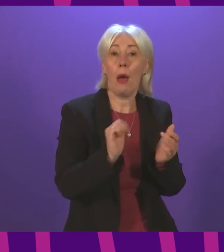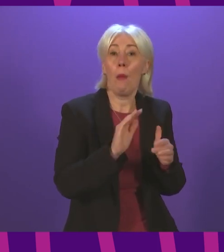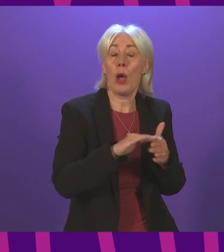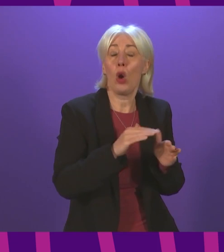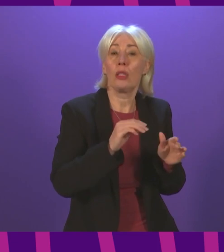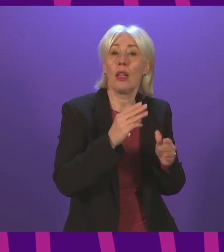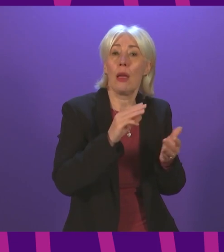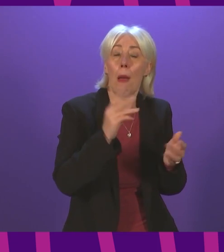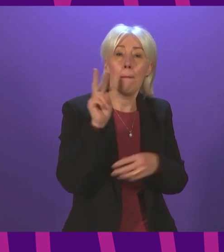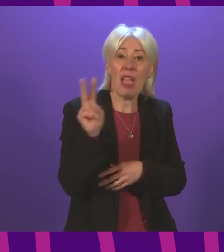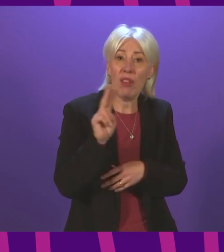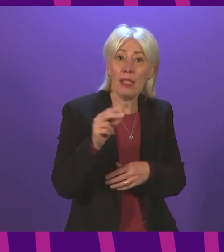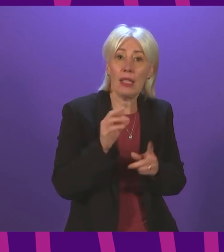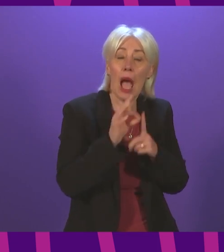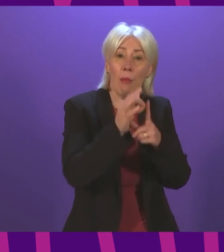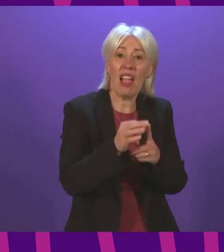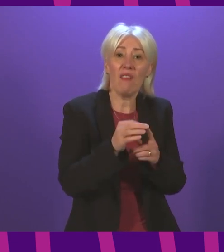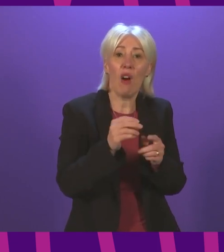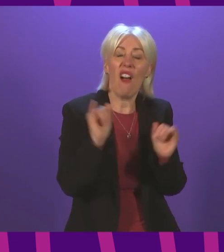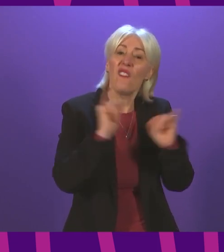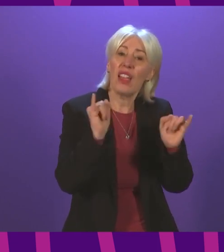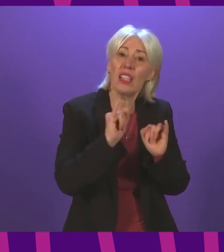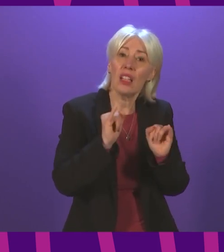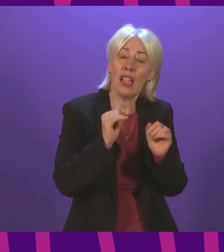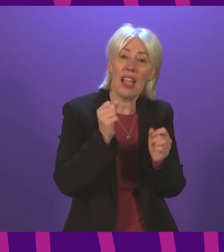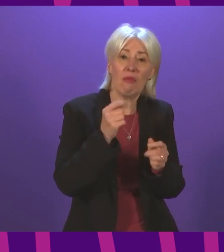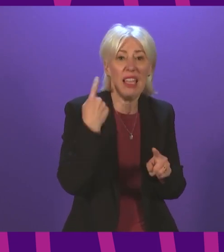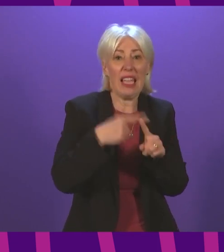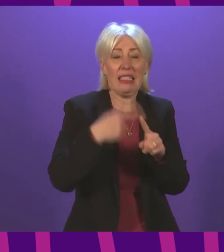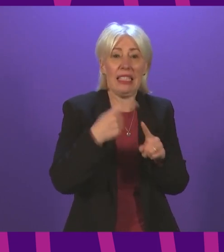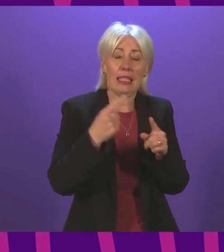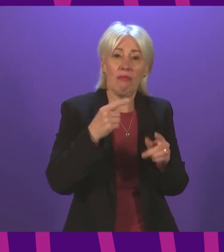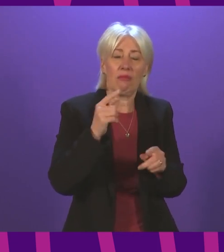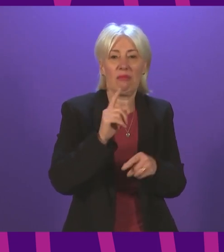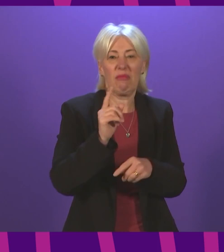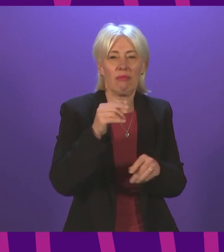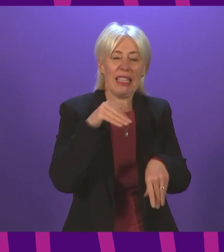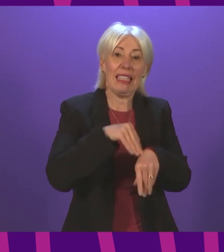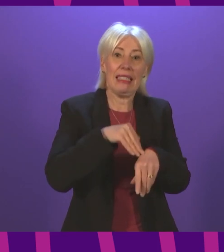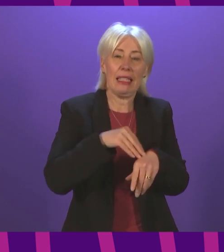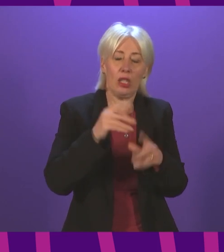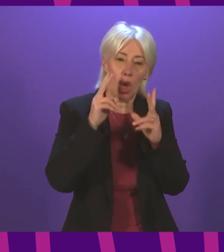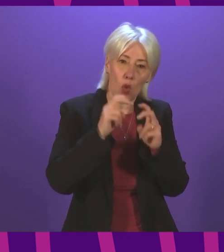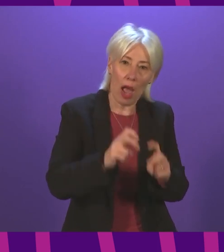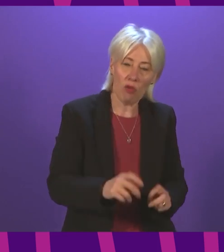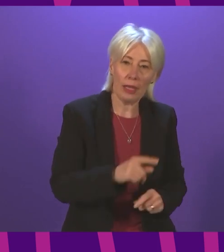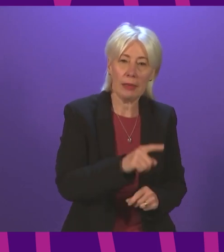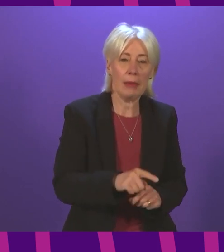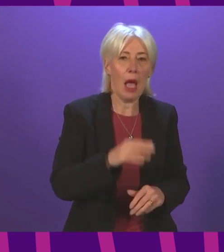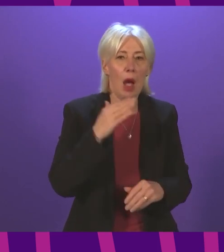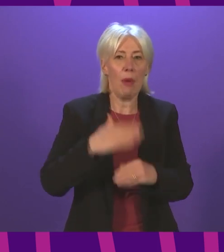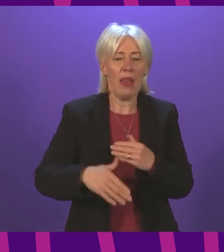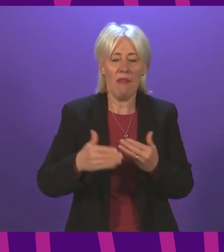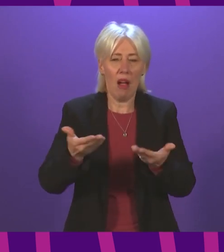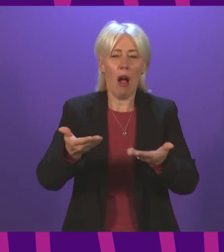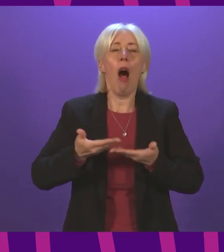inquiry. They didn't take the opportunity then to refer the second child, and they didn't take the opportunity when the case note review was